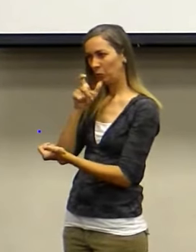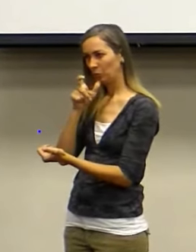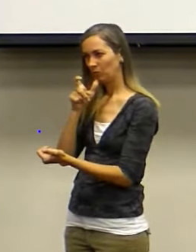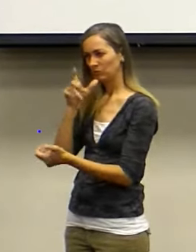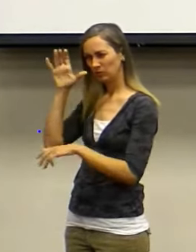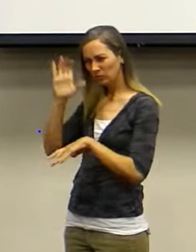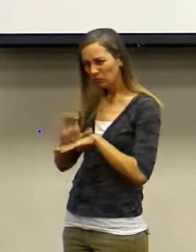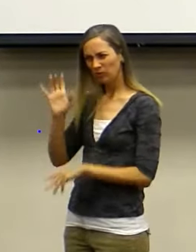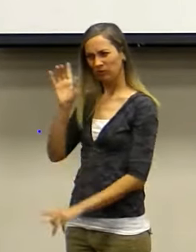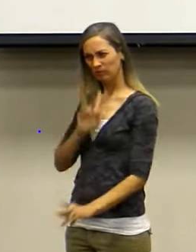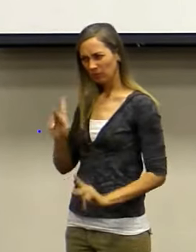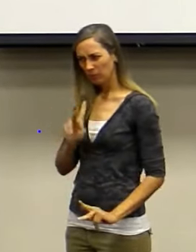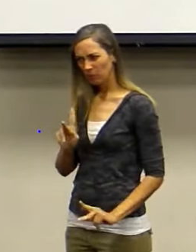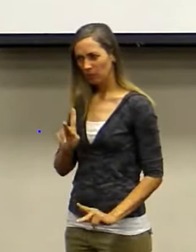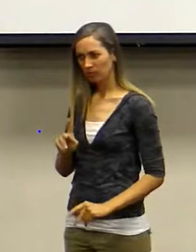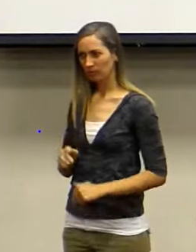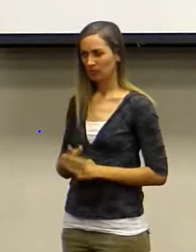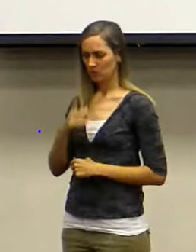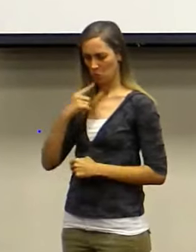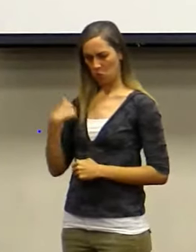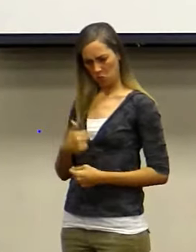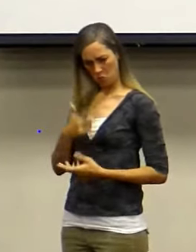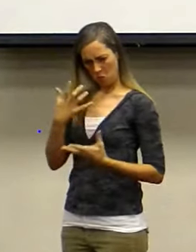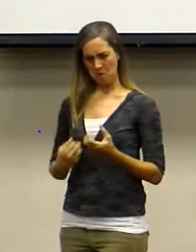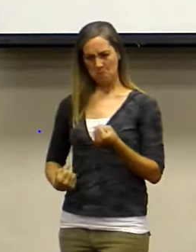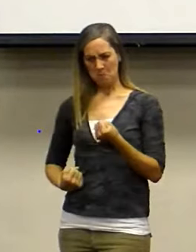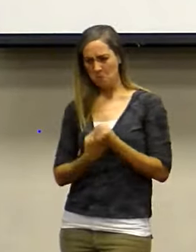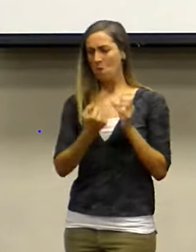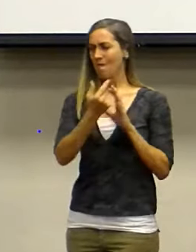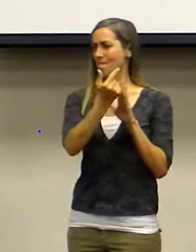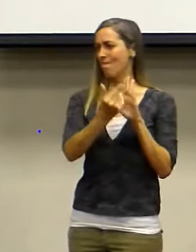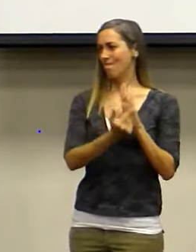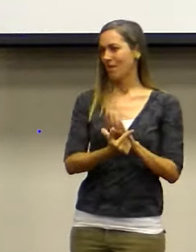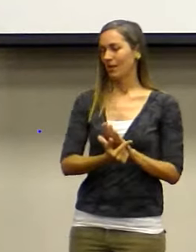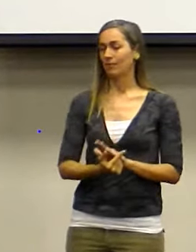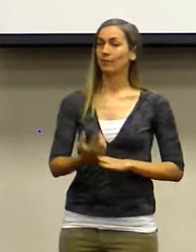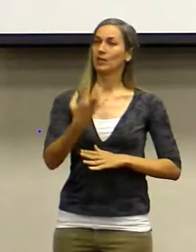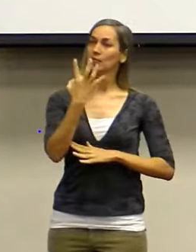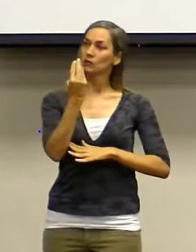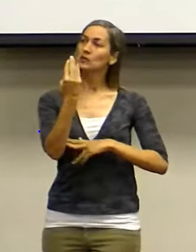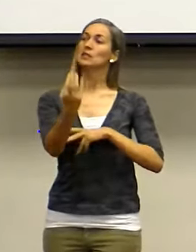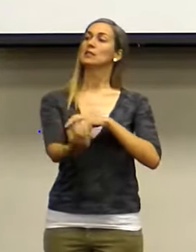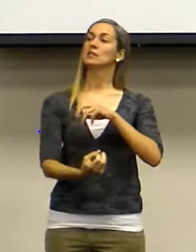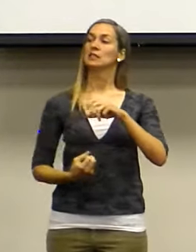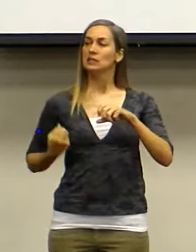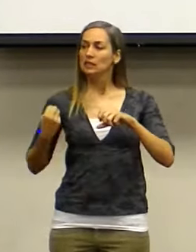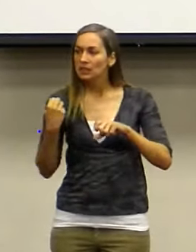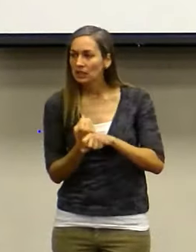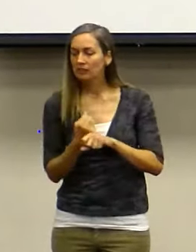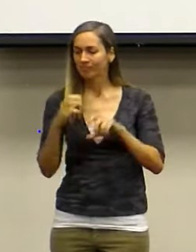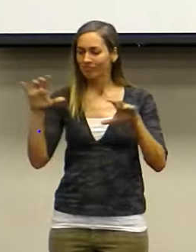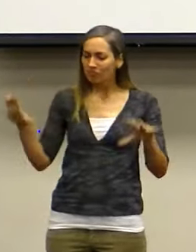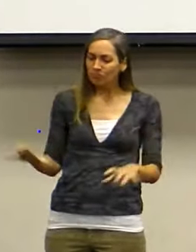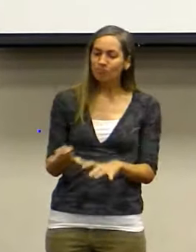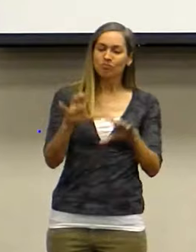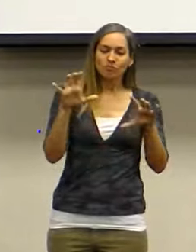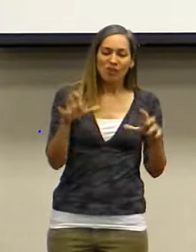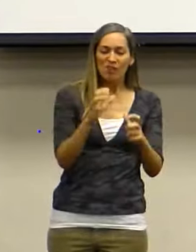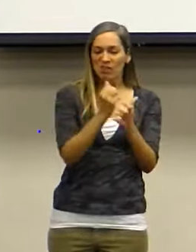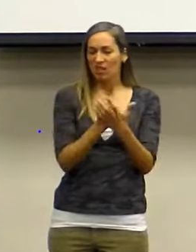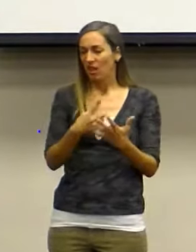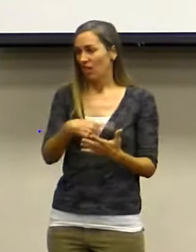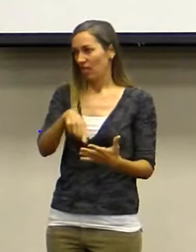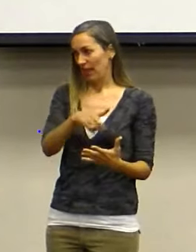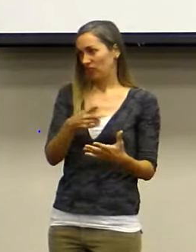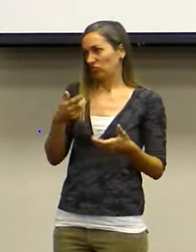who just wanted to uphold the law. So for 14 years, they did everything they could. They boycotted